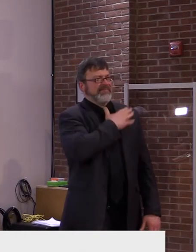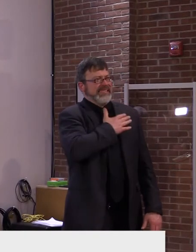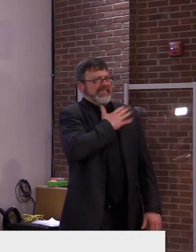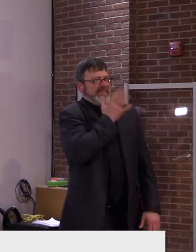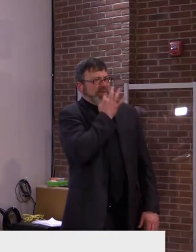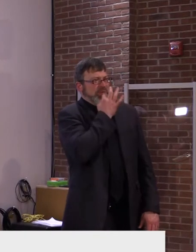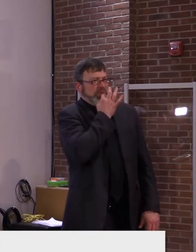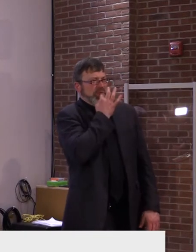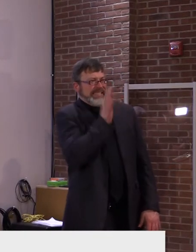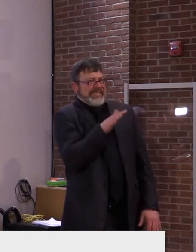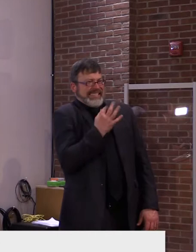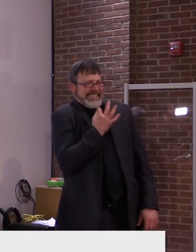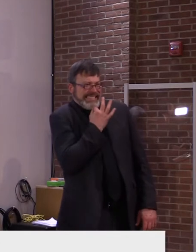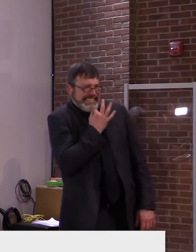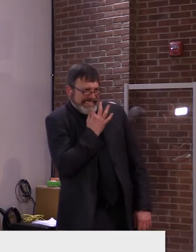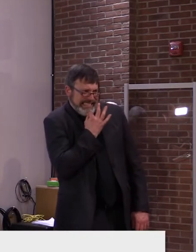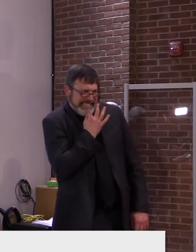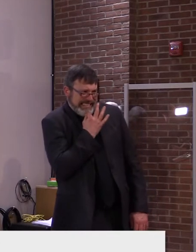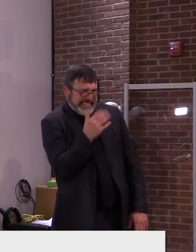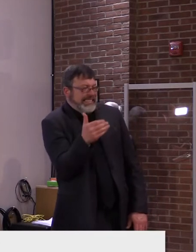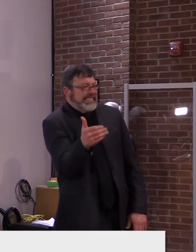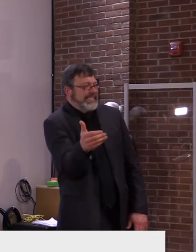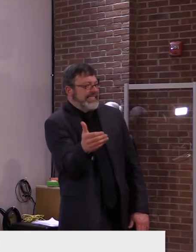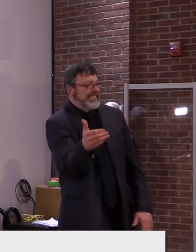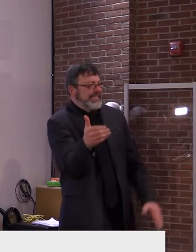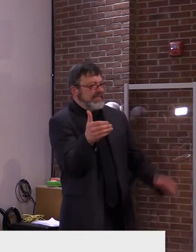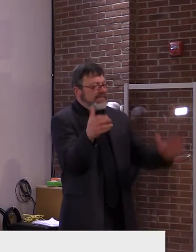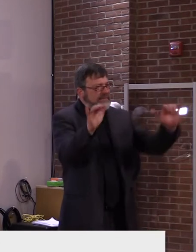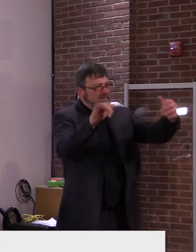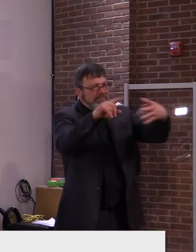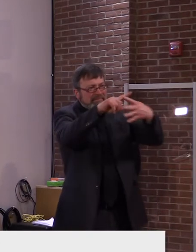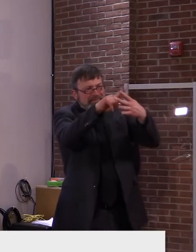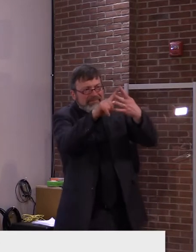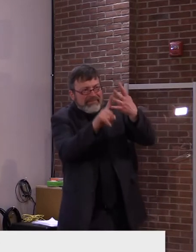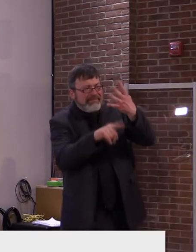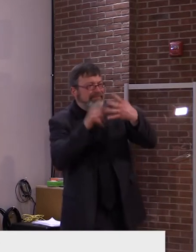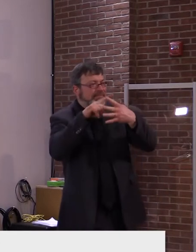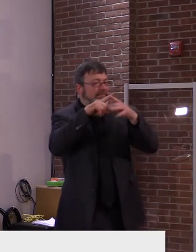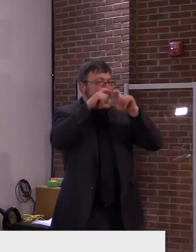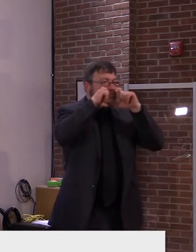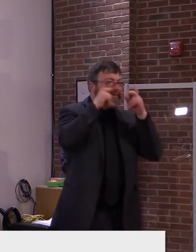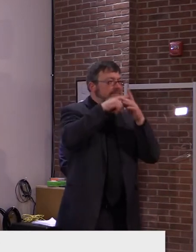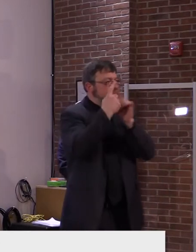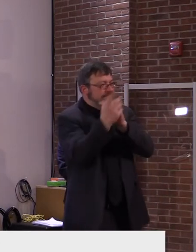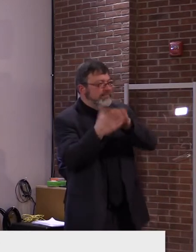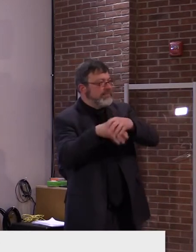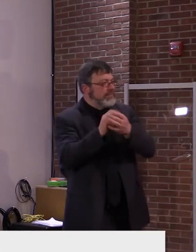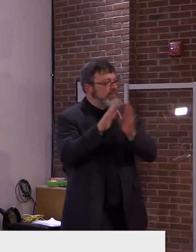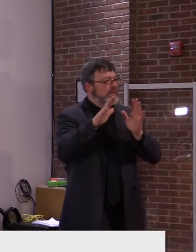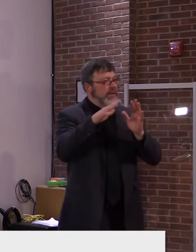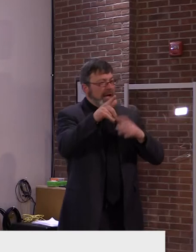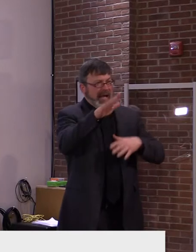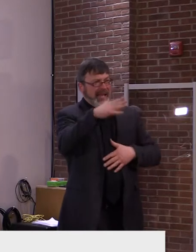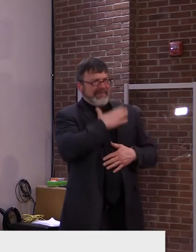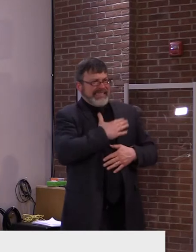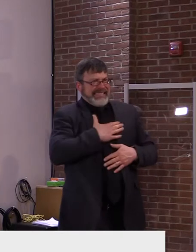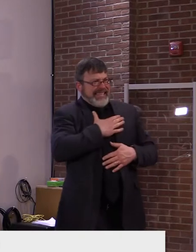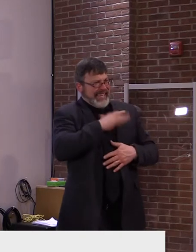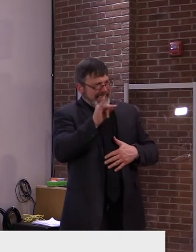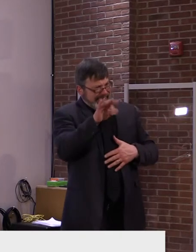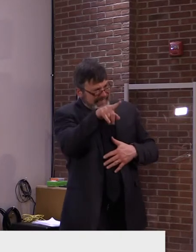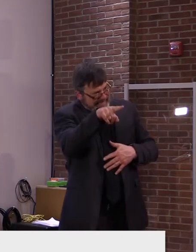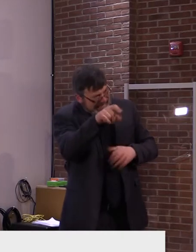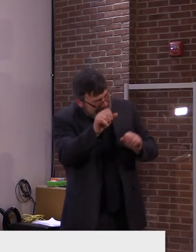have any reason to get tested, please do it. It's easy and it's free. I've discussed here the new